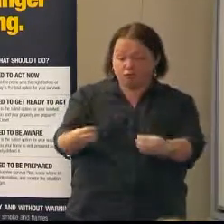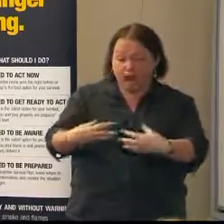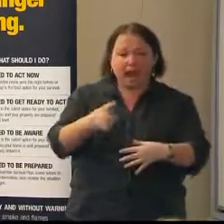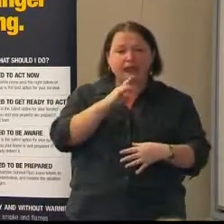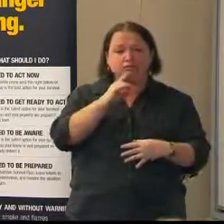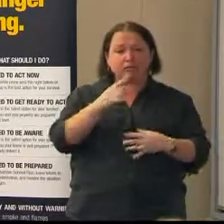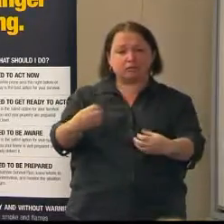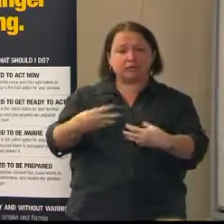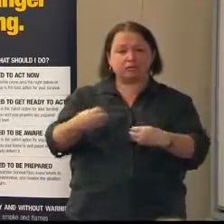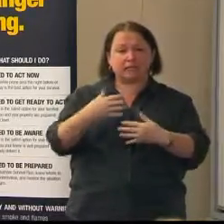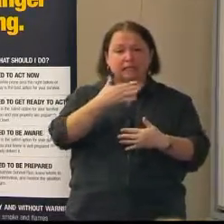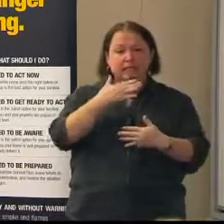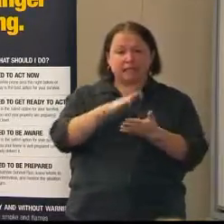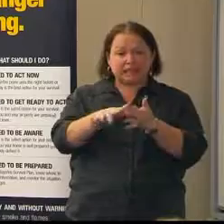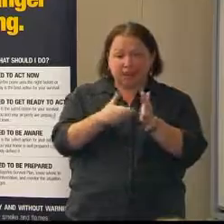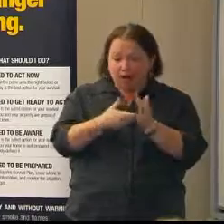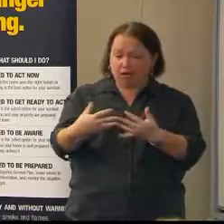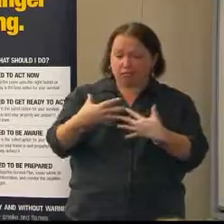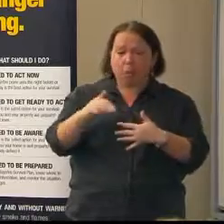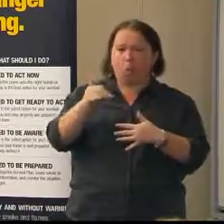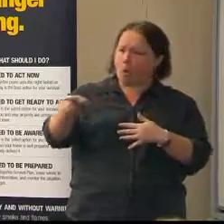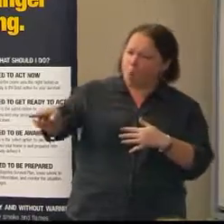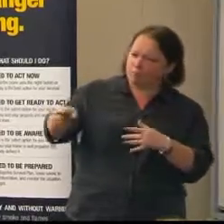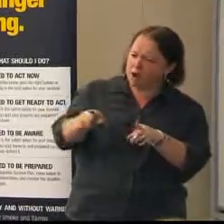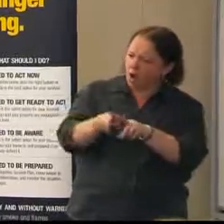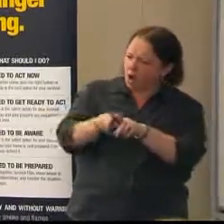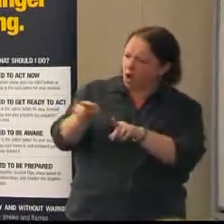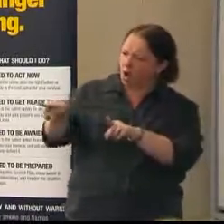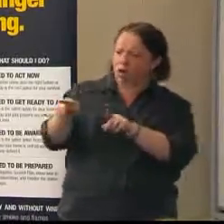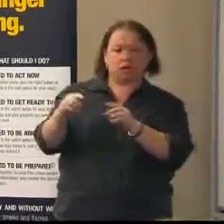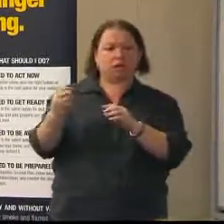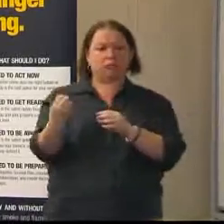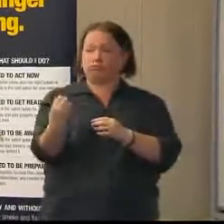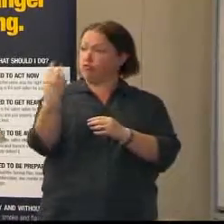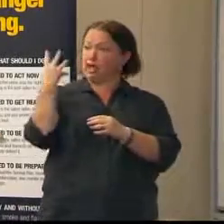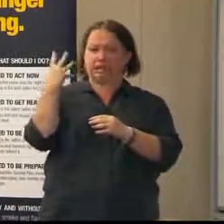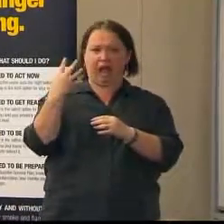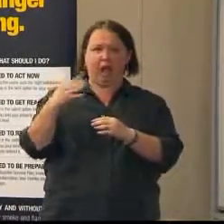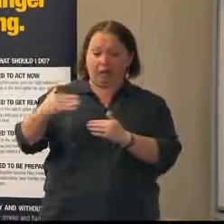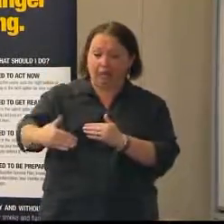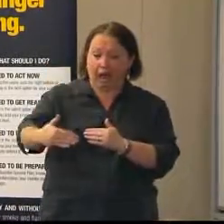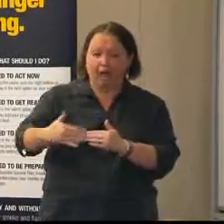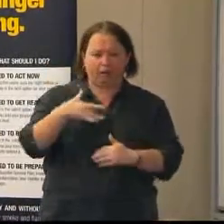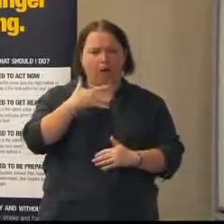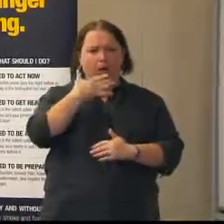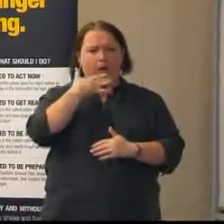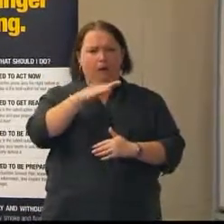electric radiator, or from the back of this projector that's getting quite warm at the moment.